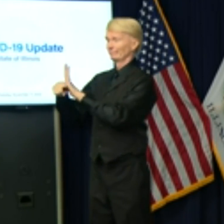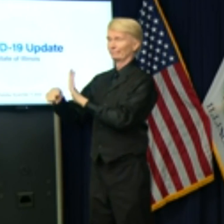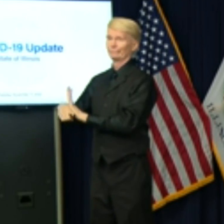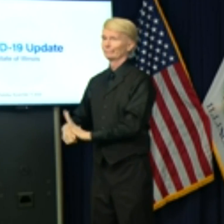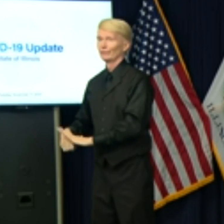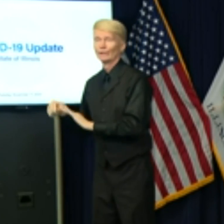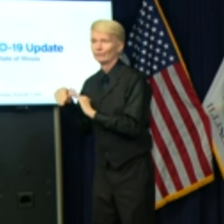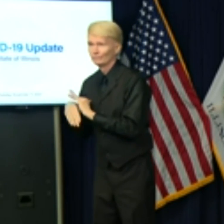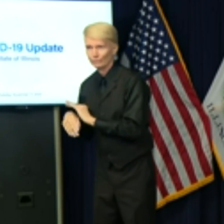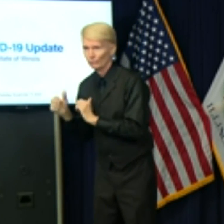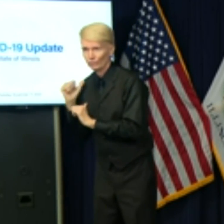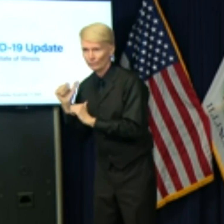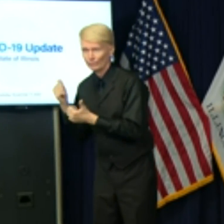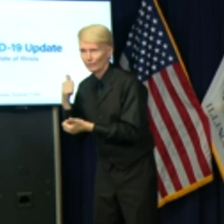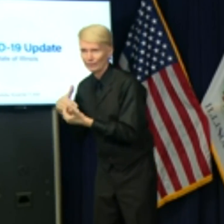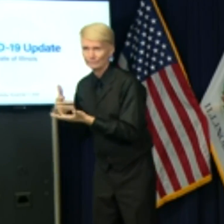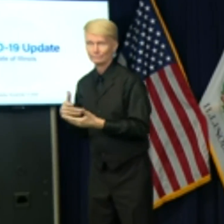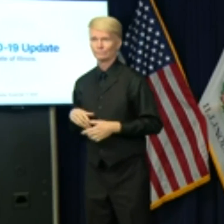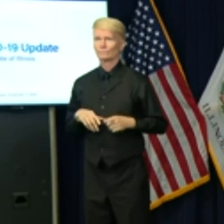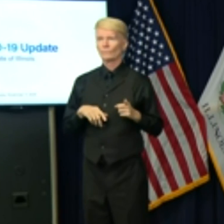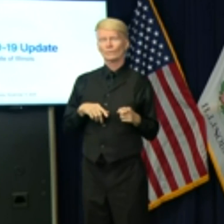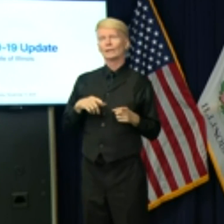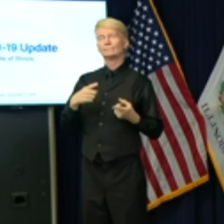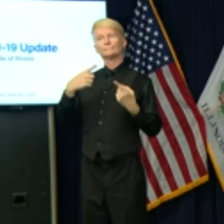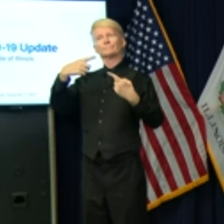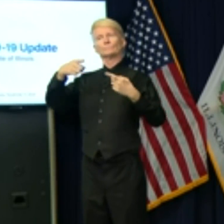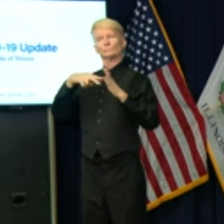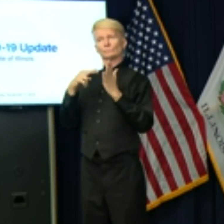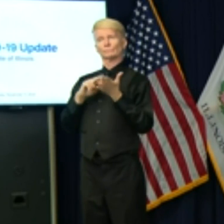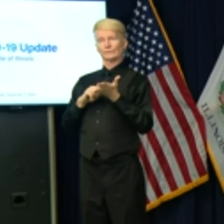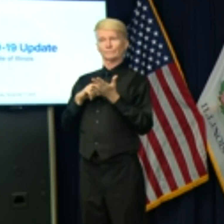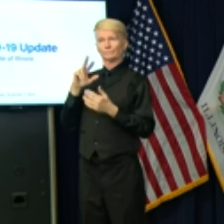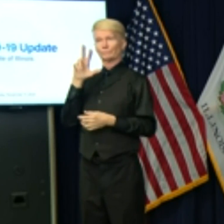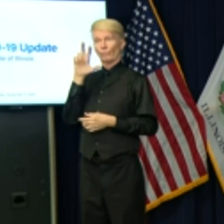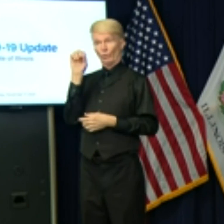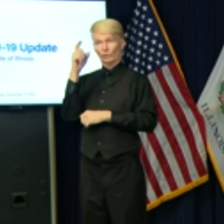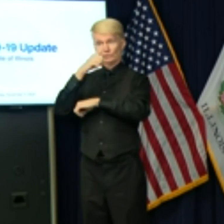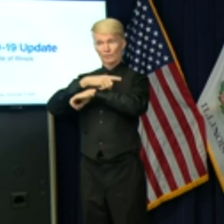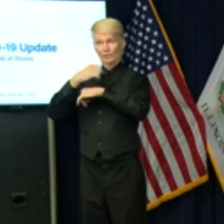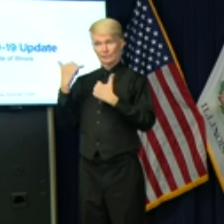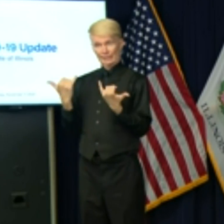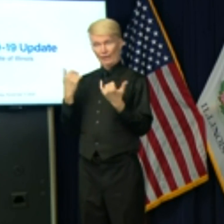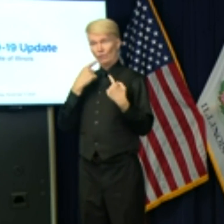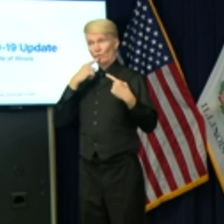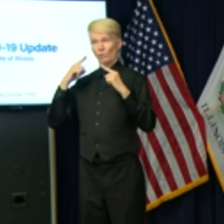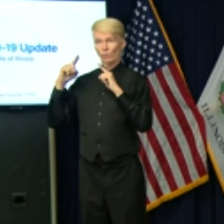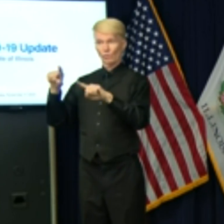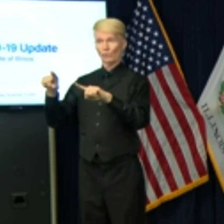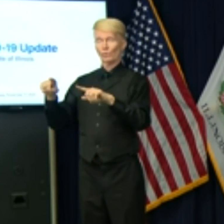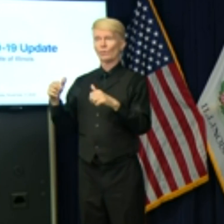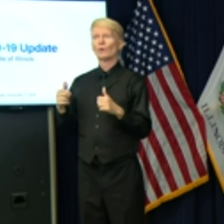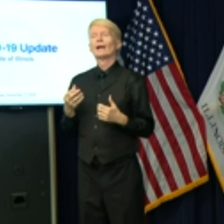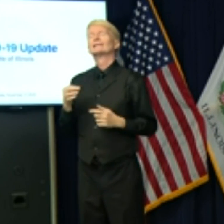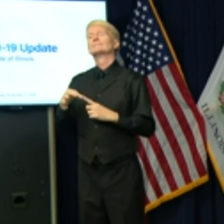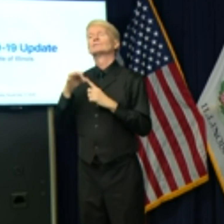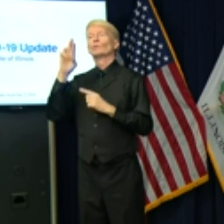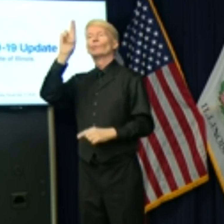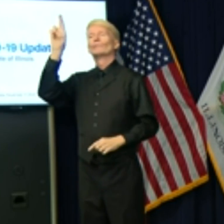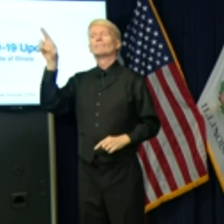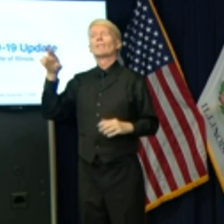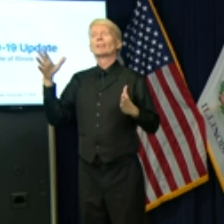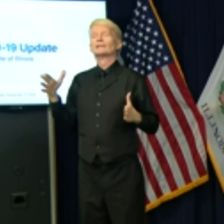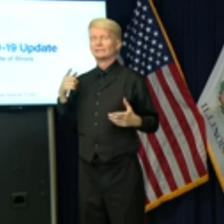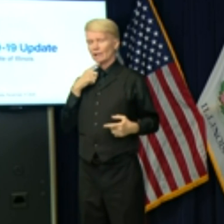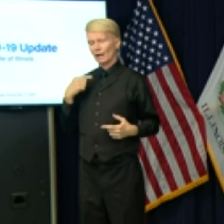These kinds of things work. Is this a 30-day order, and what about those, especially Republicans who have said they'd like to be